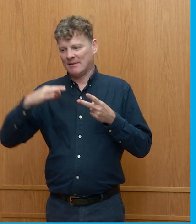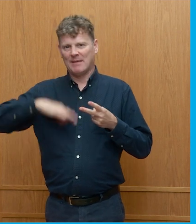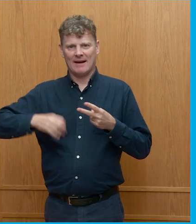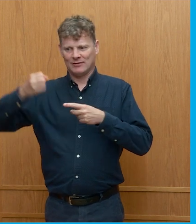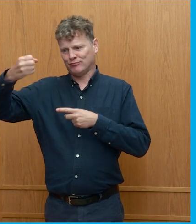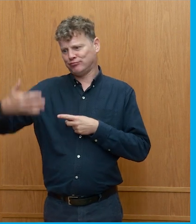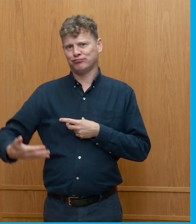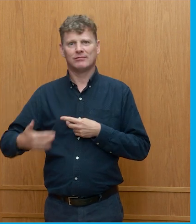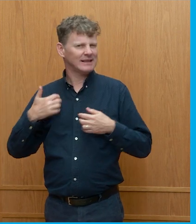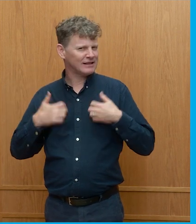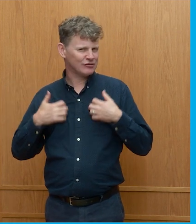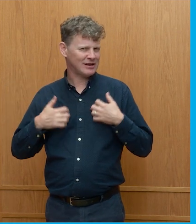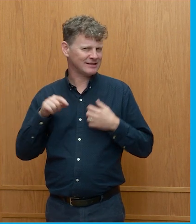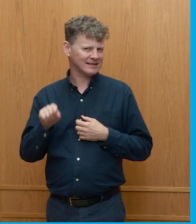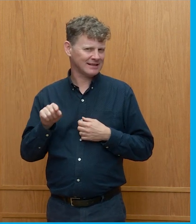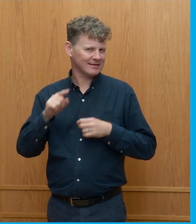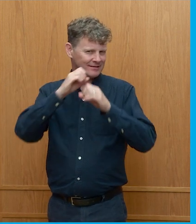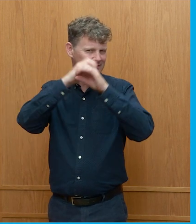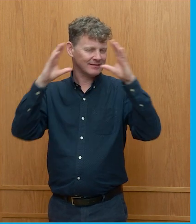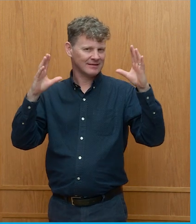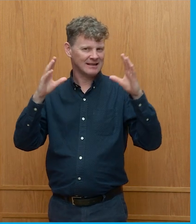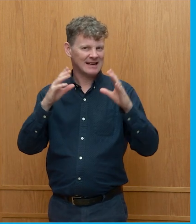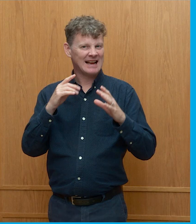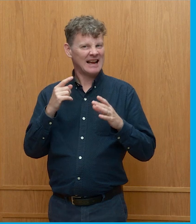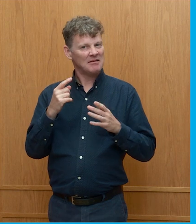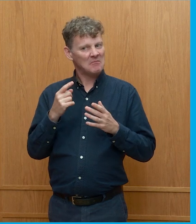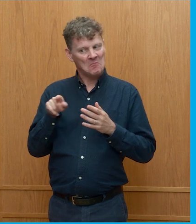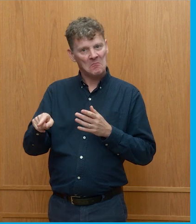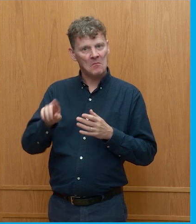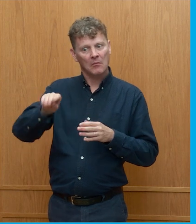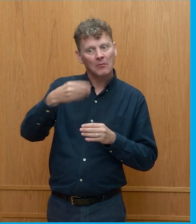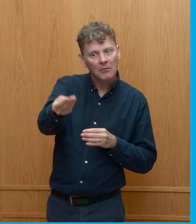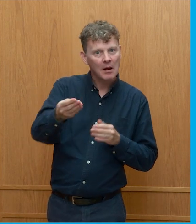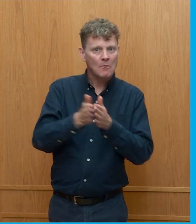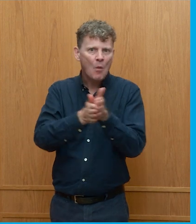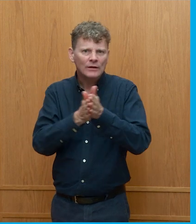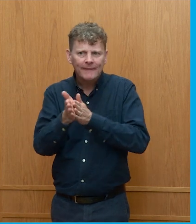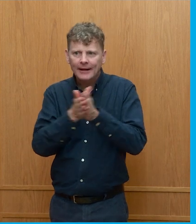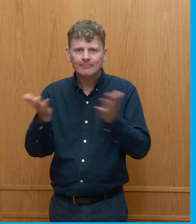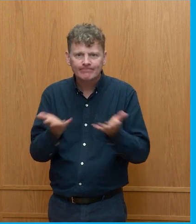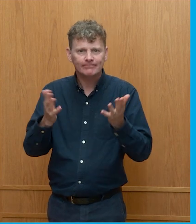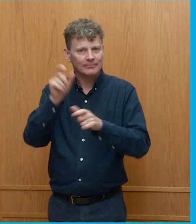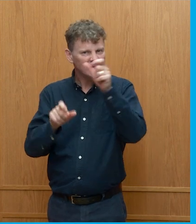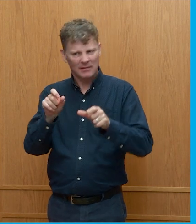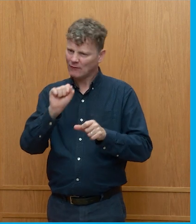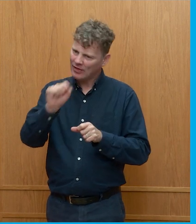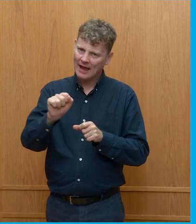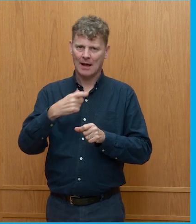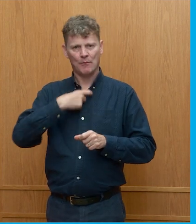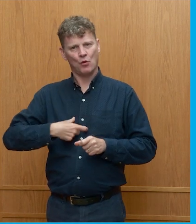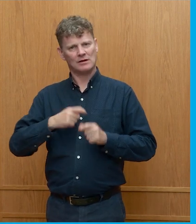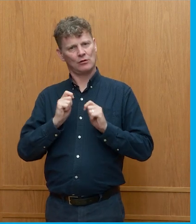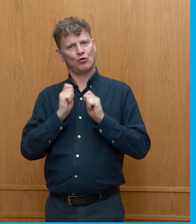perhaps easier to motivate people with, both in terms of making their own personal contribution, but